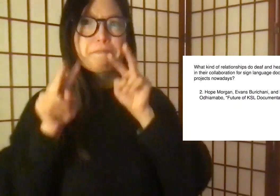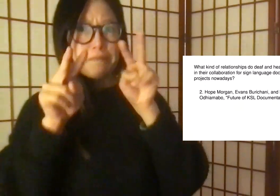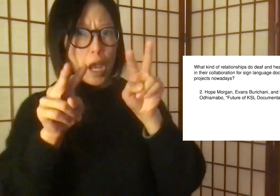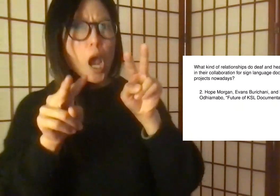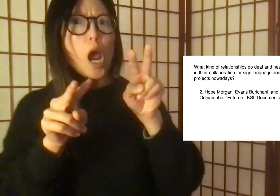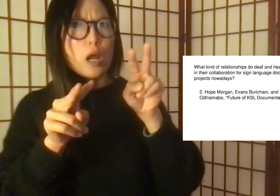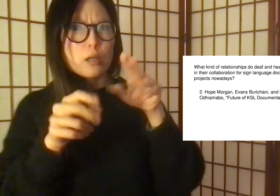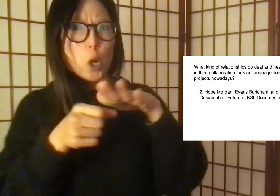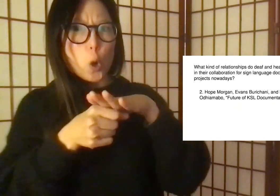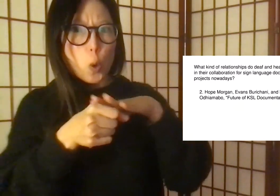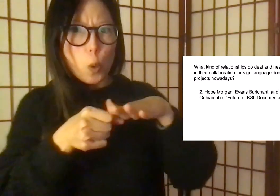solution.